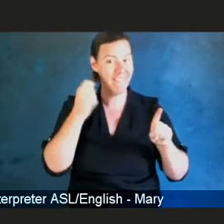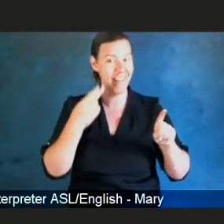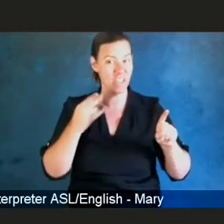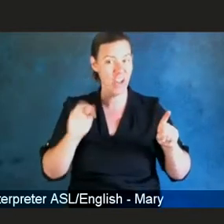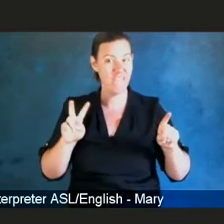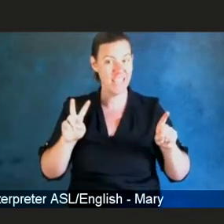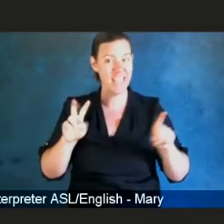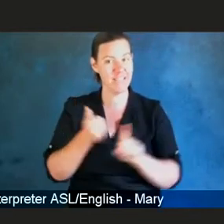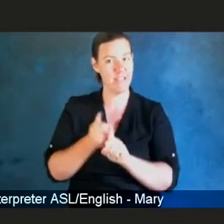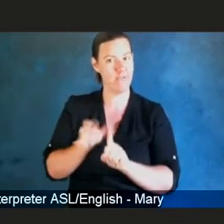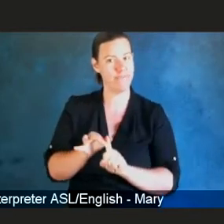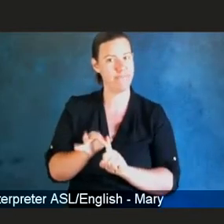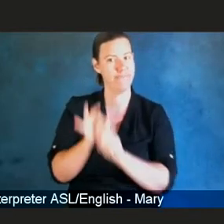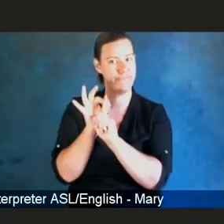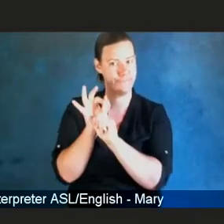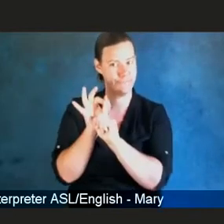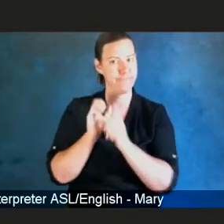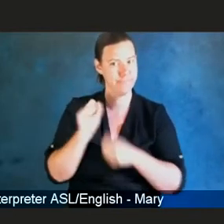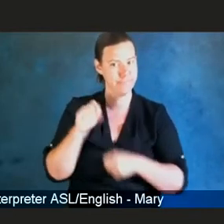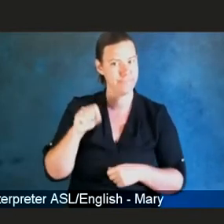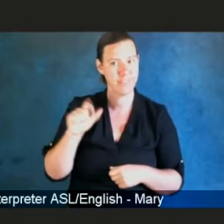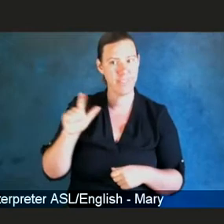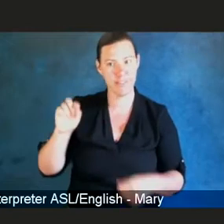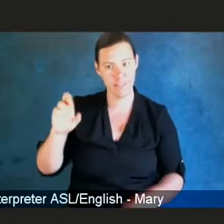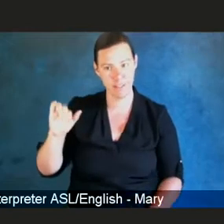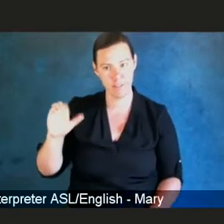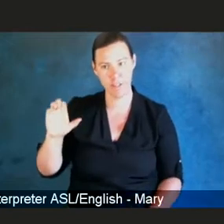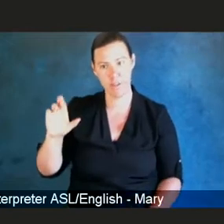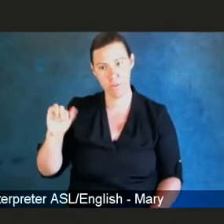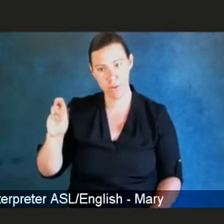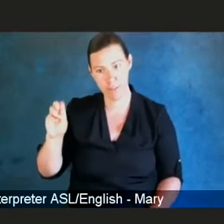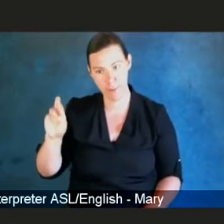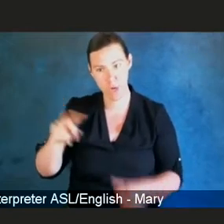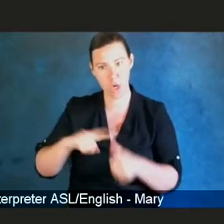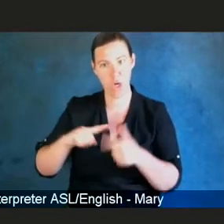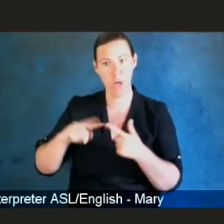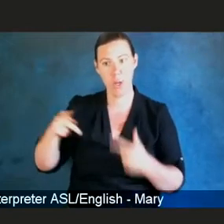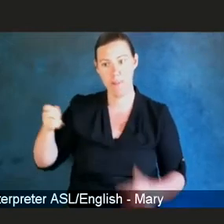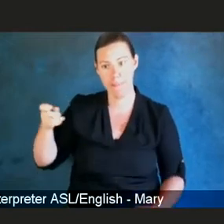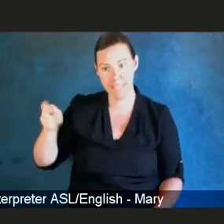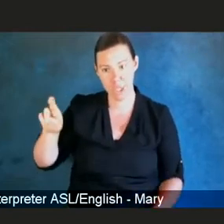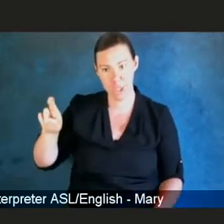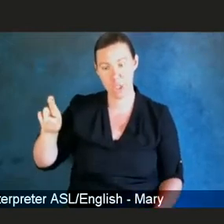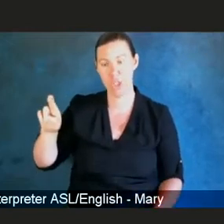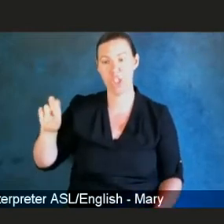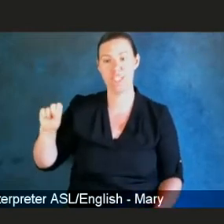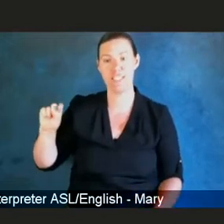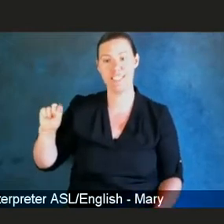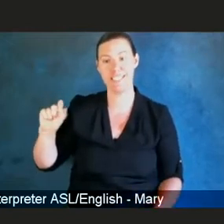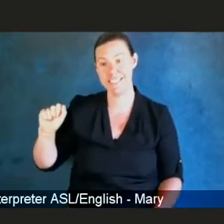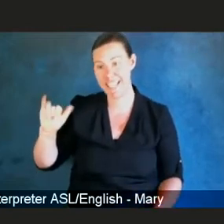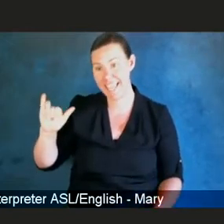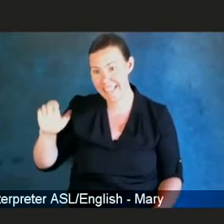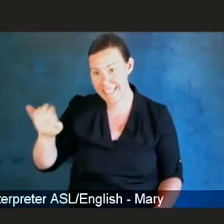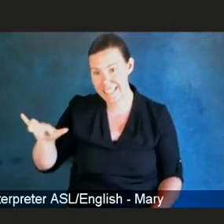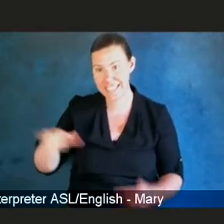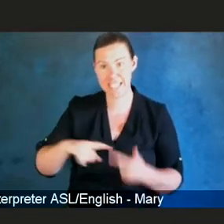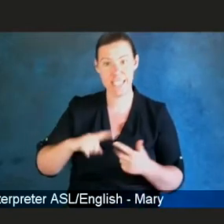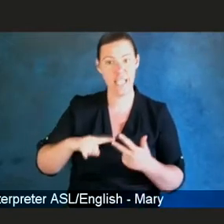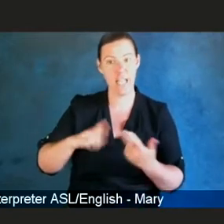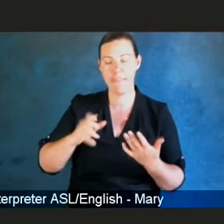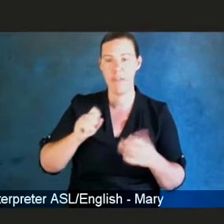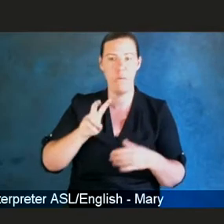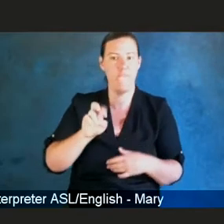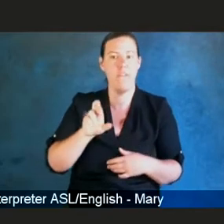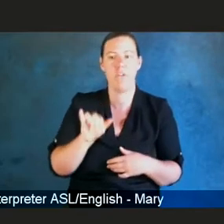Kramer was, had Mark Harrington and Peter Staley. They were very vocal. And they were at us as investigators. And